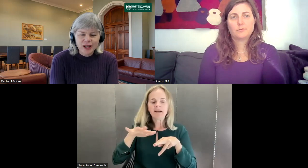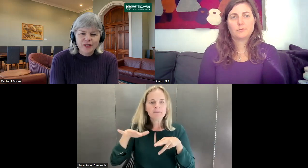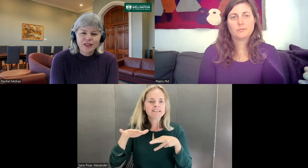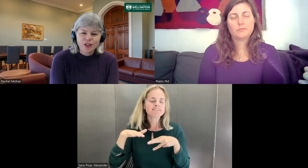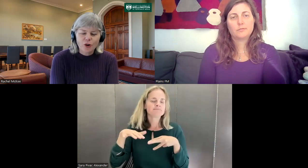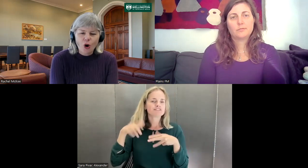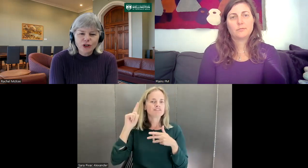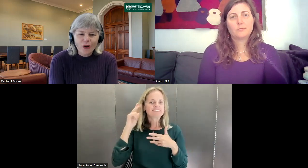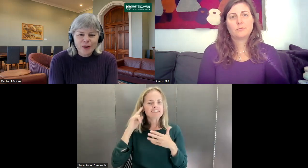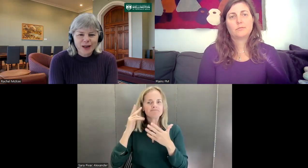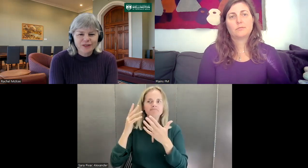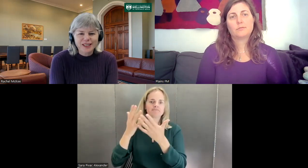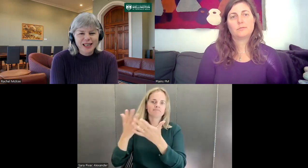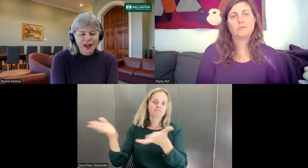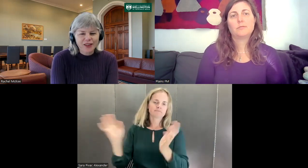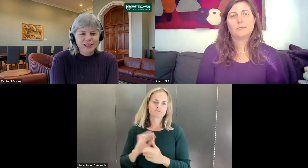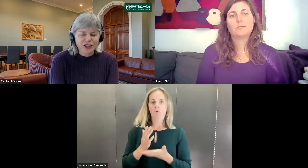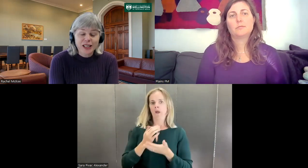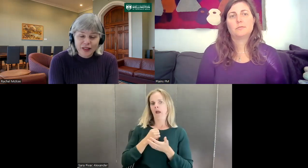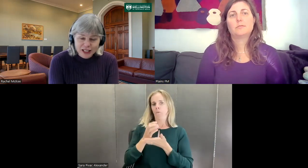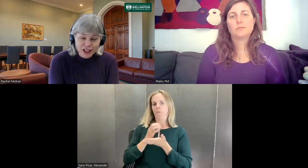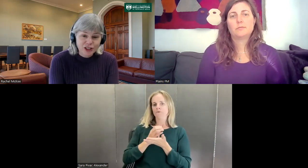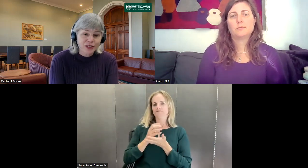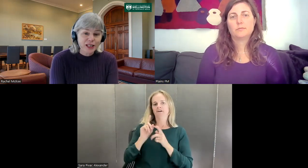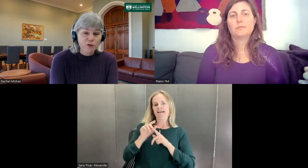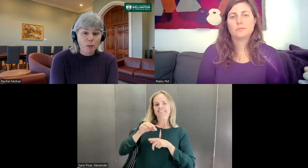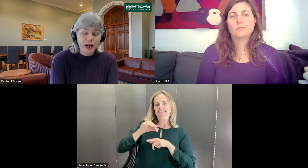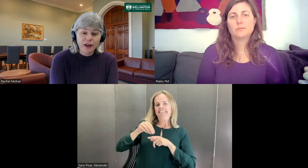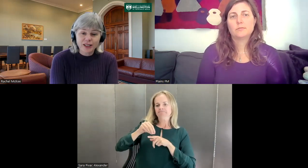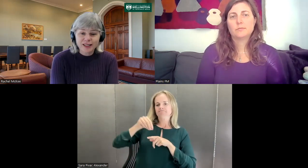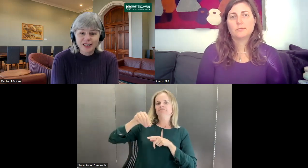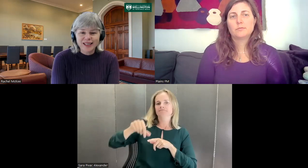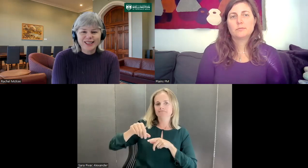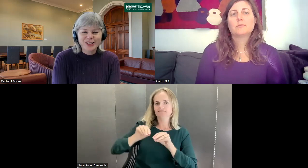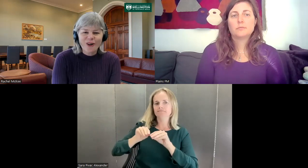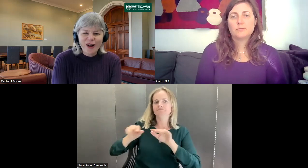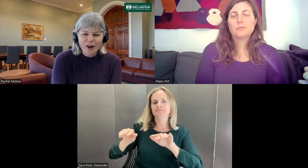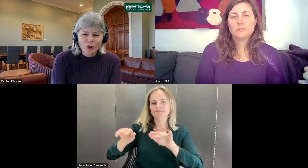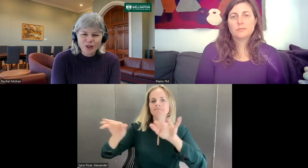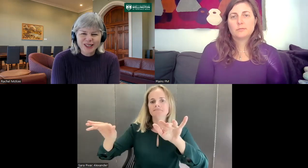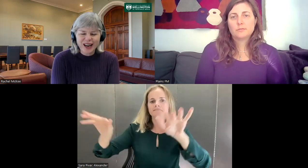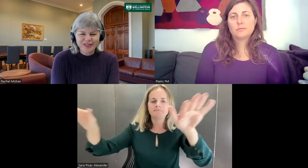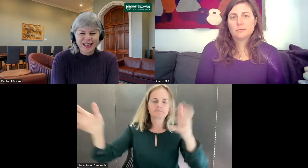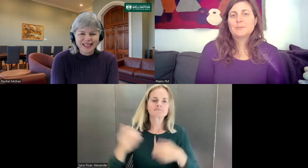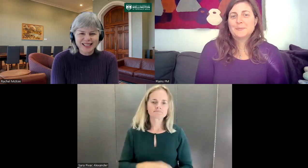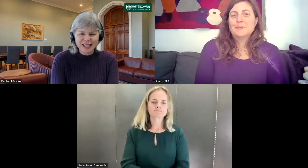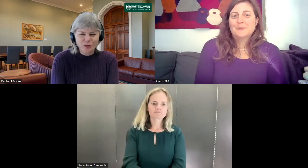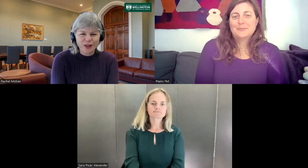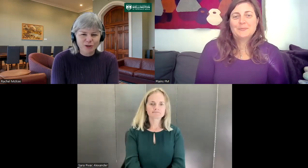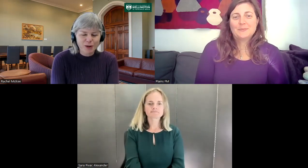there's, you know, ongoing benefits to others, such as other teachers of the deaf or parents. So our course is kind of like a seed with a ripple